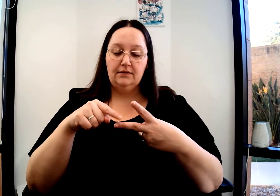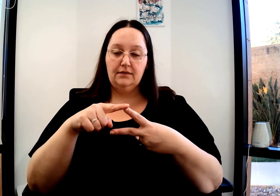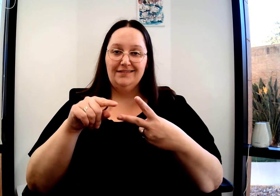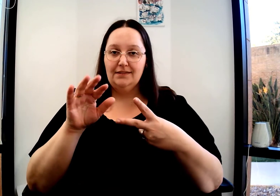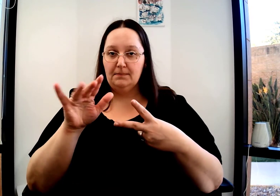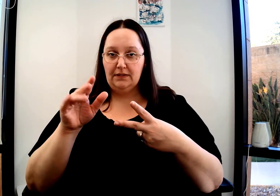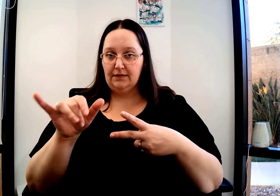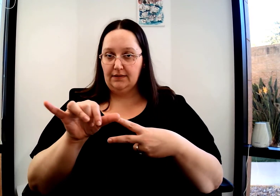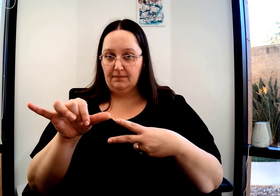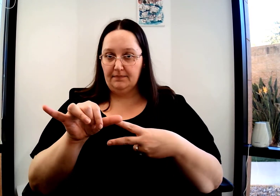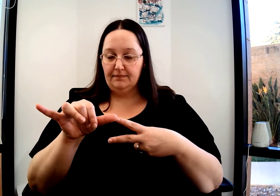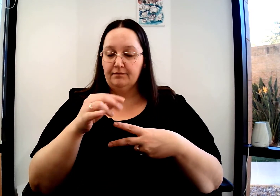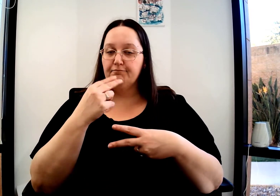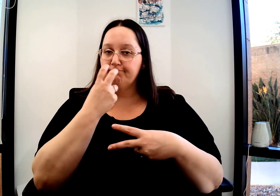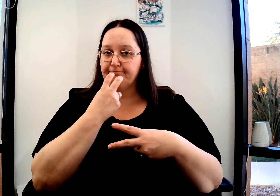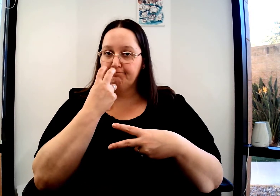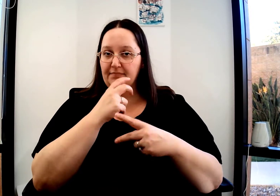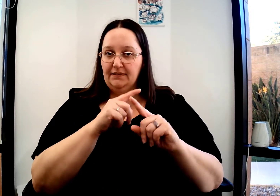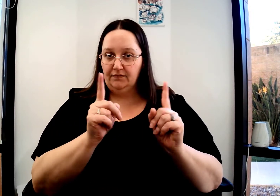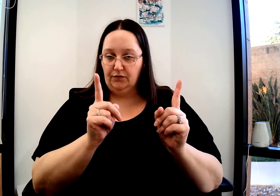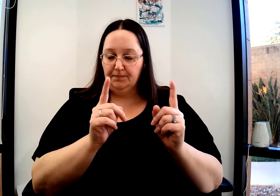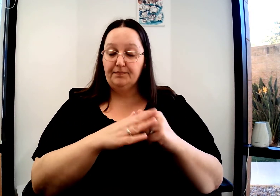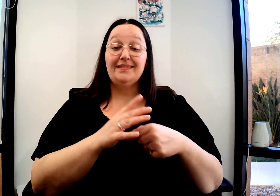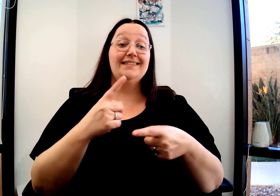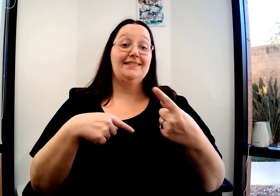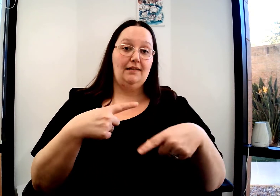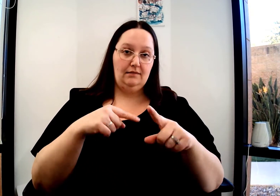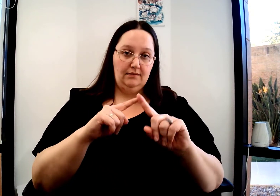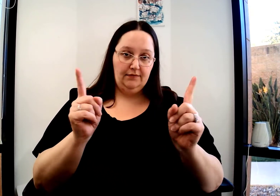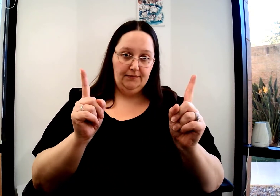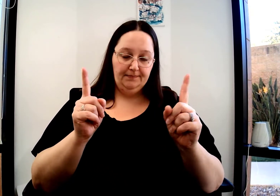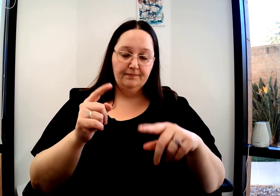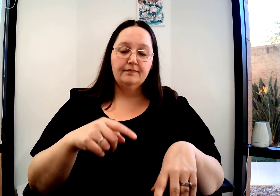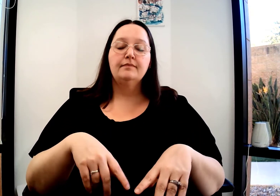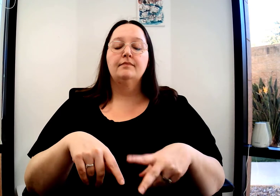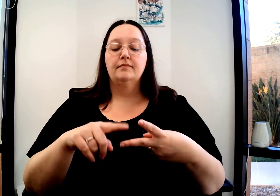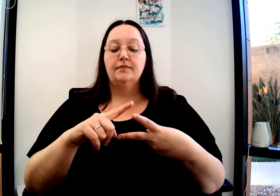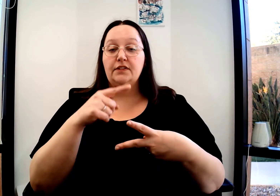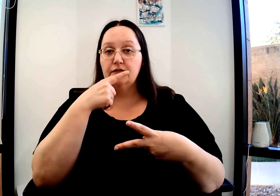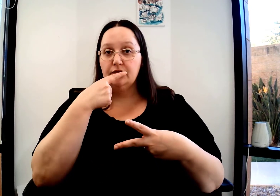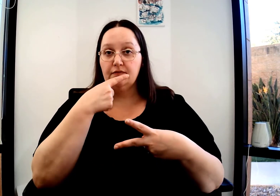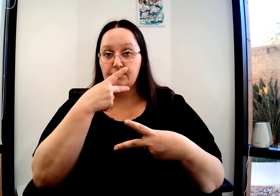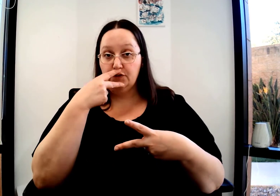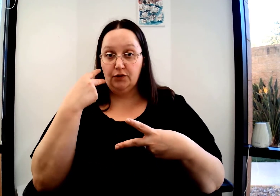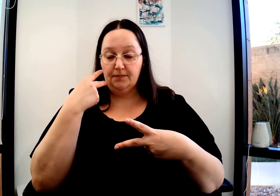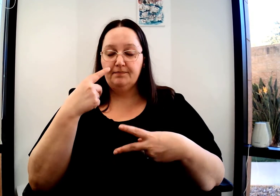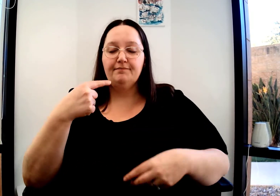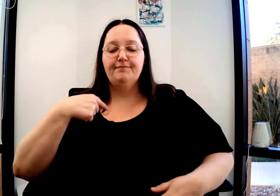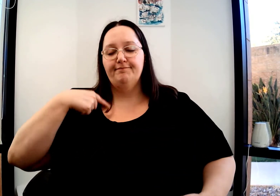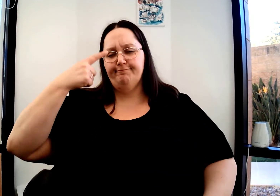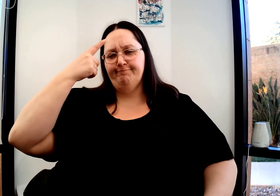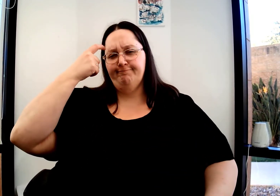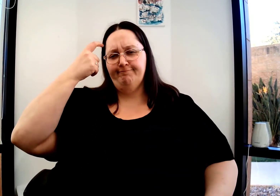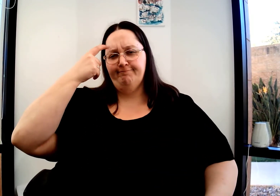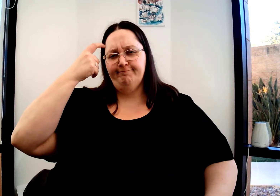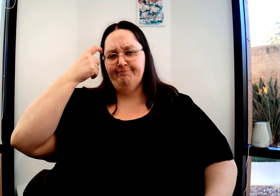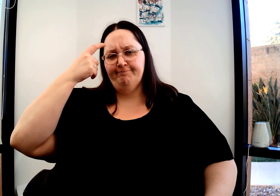They are pronounced differently, but spelled the same. They are signed differently as well. For the verb,